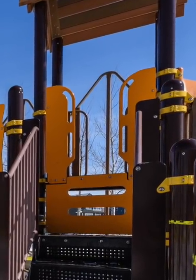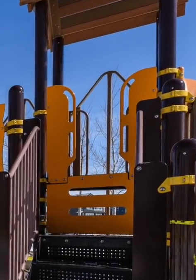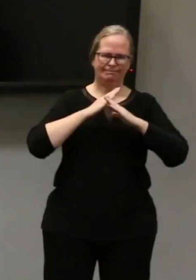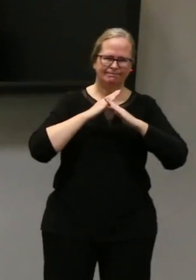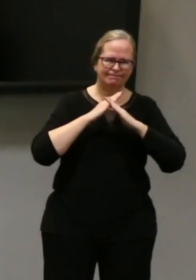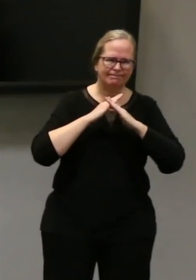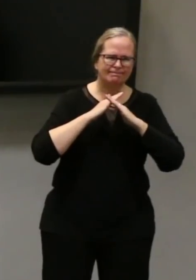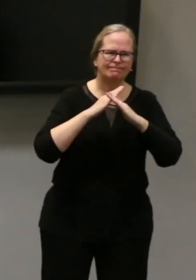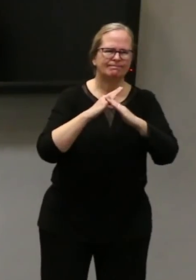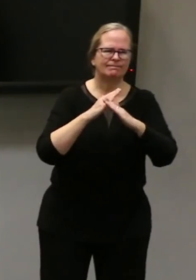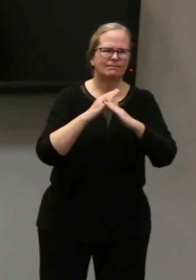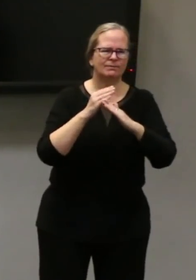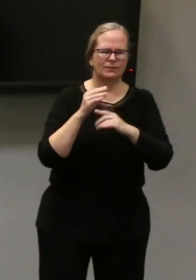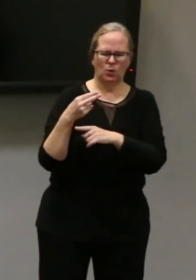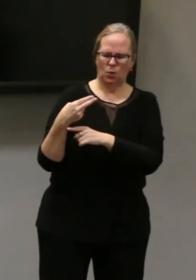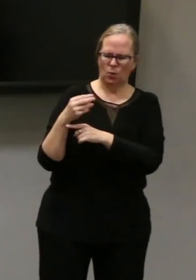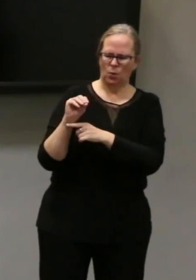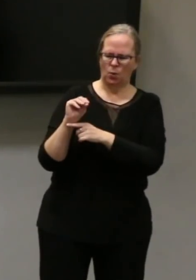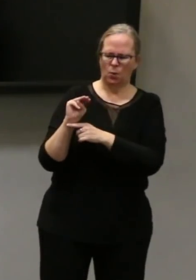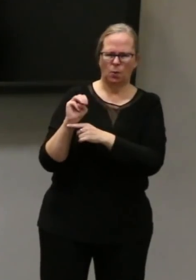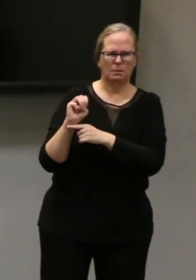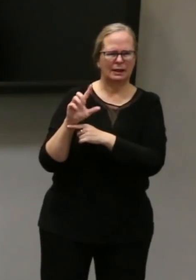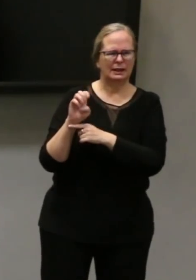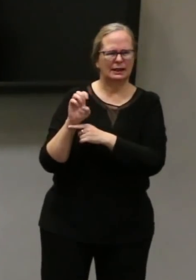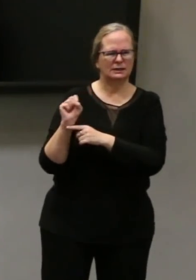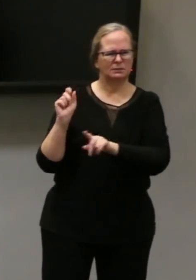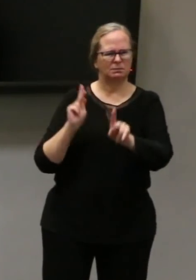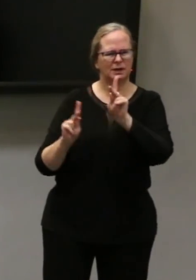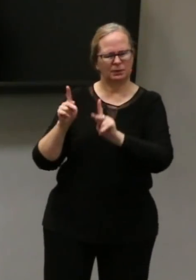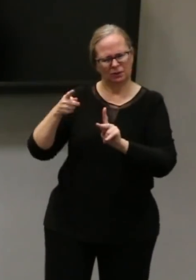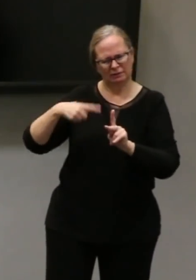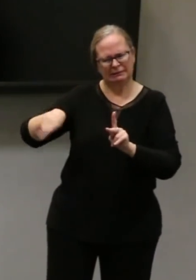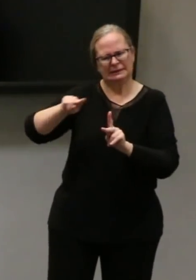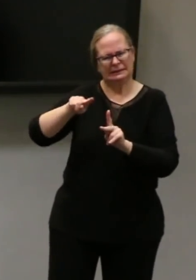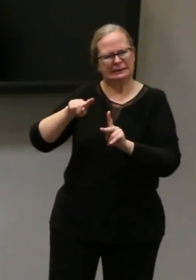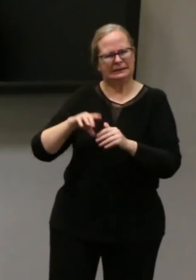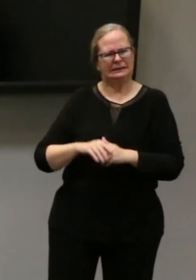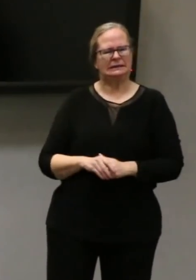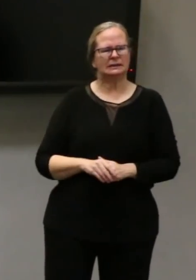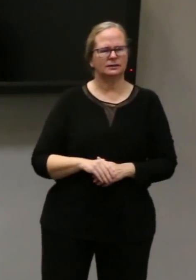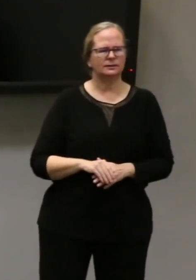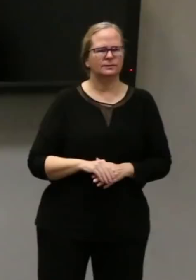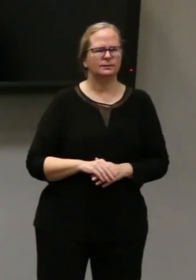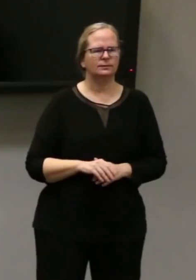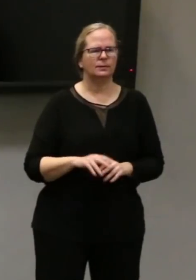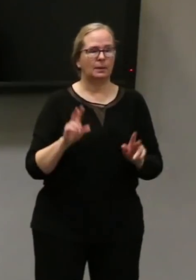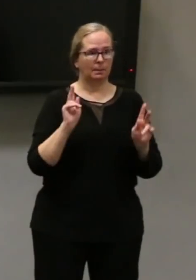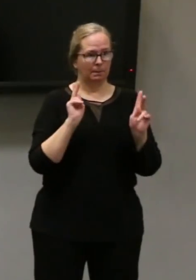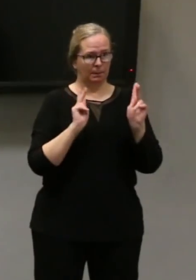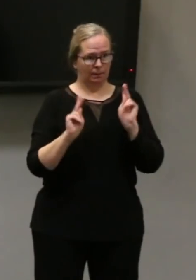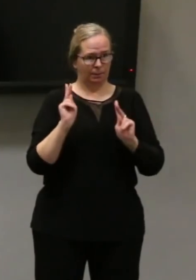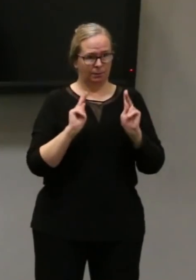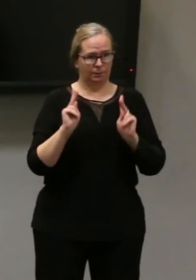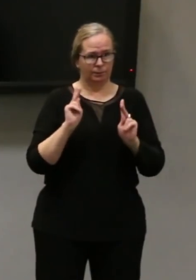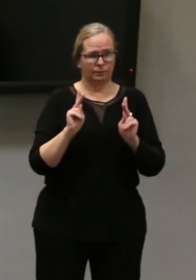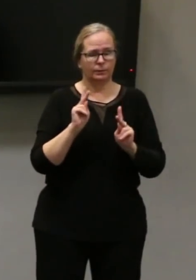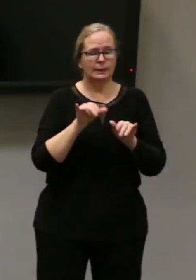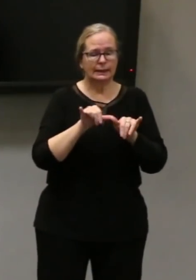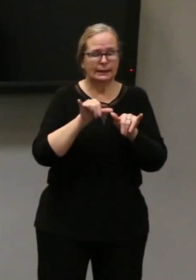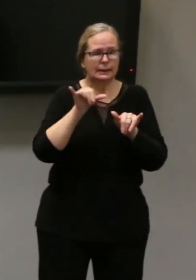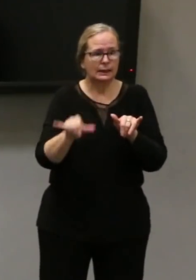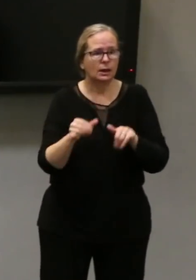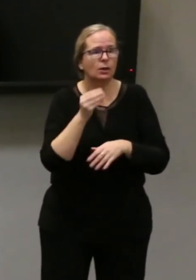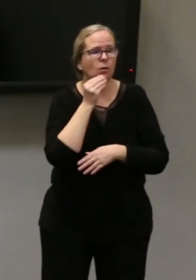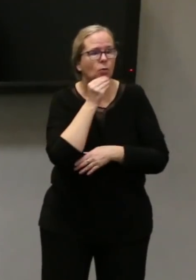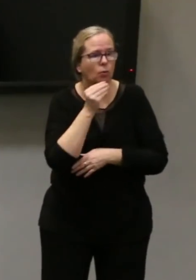those who have taken the right steps and actions thank you. You are saving lives in making the sacrifices and that makes you